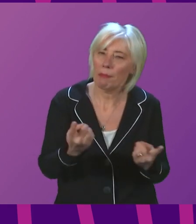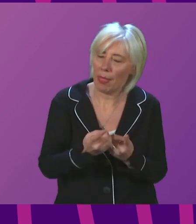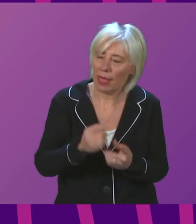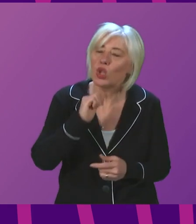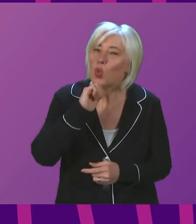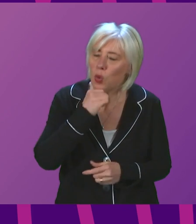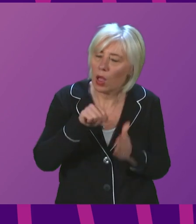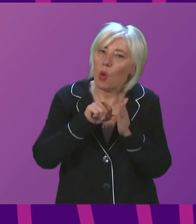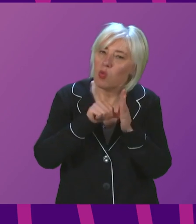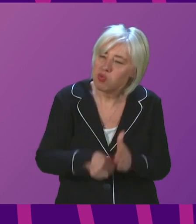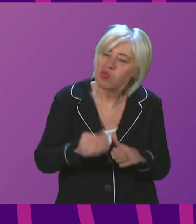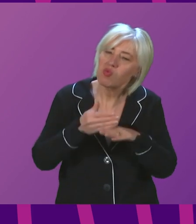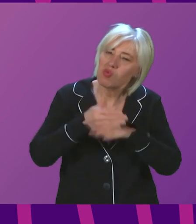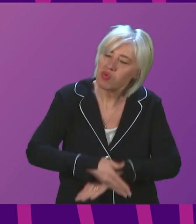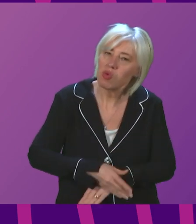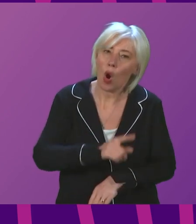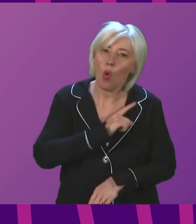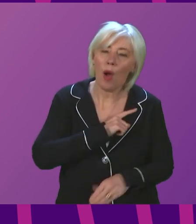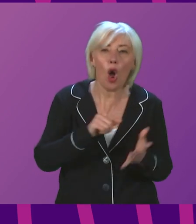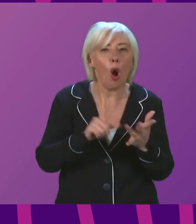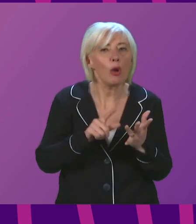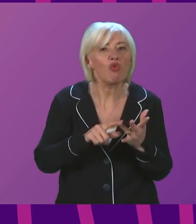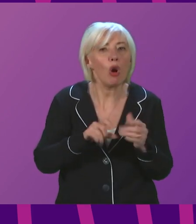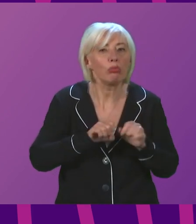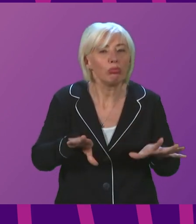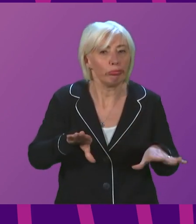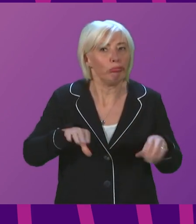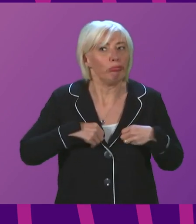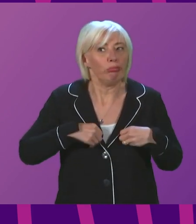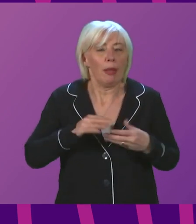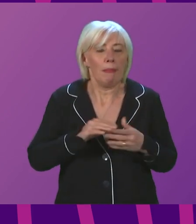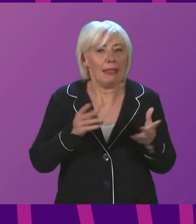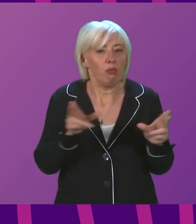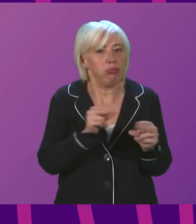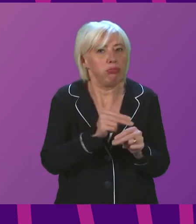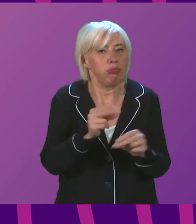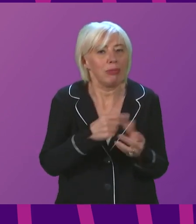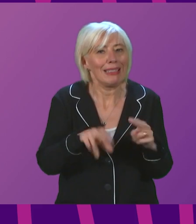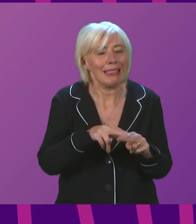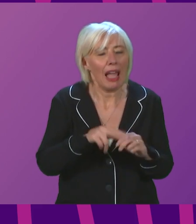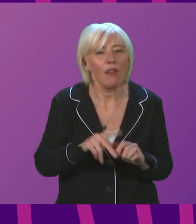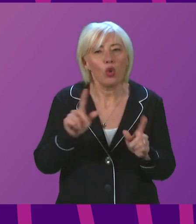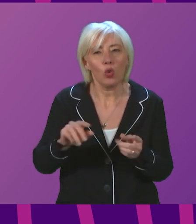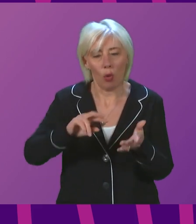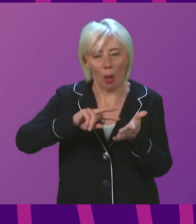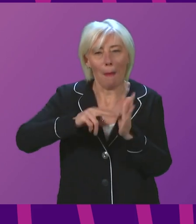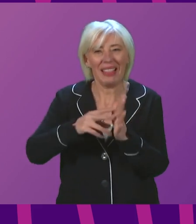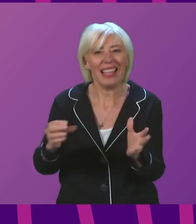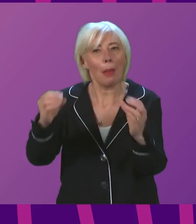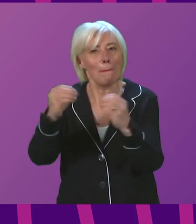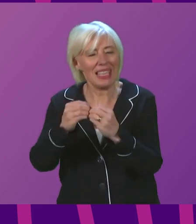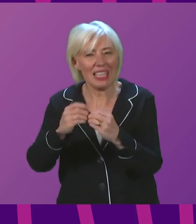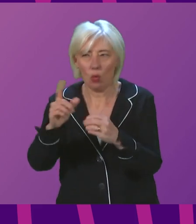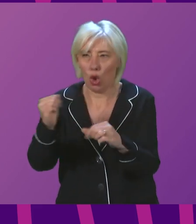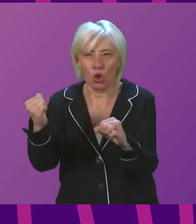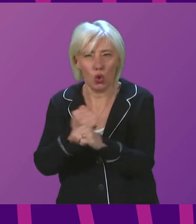staff absence increases due to Omicron. Can I ask the First Minister what contingency planning is in place to deal with